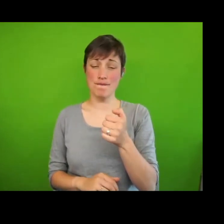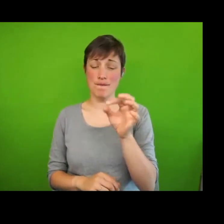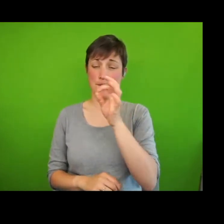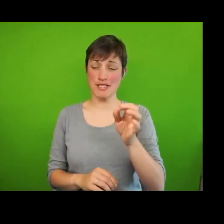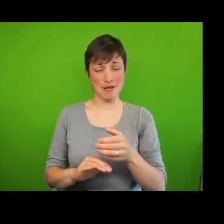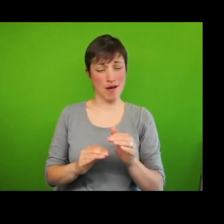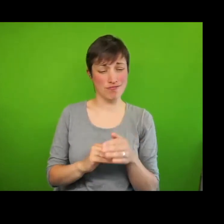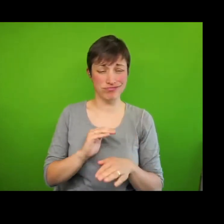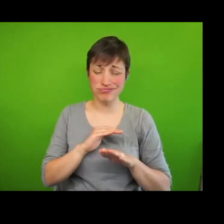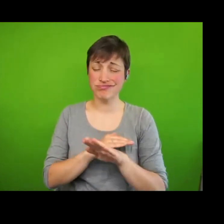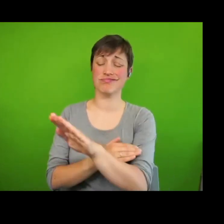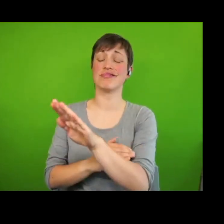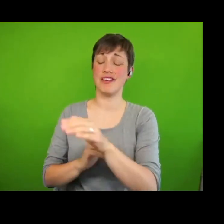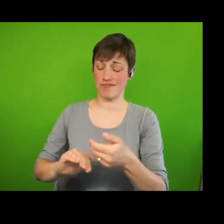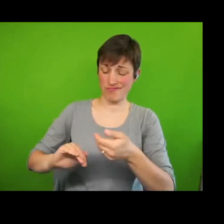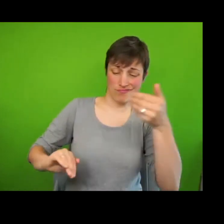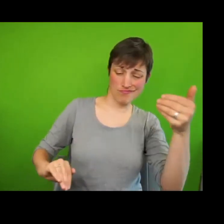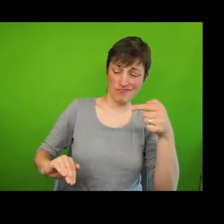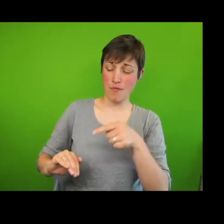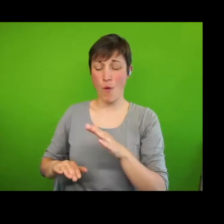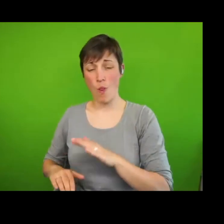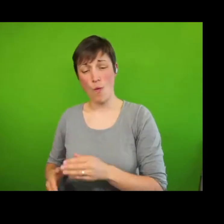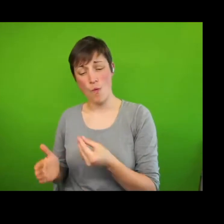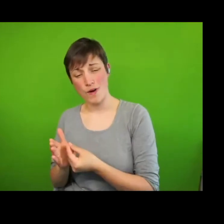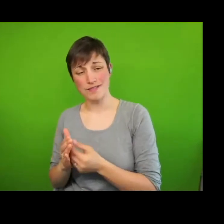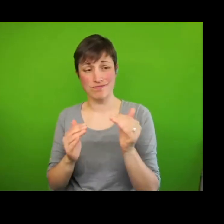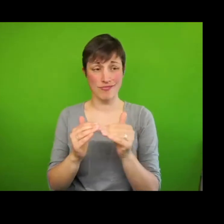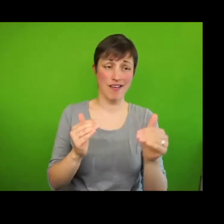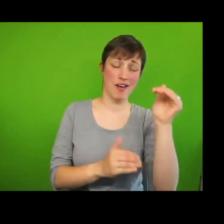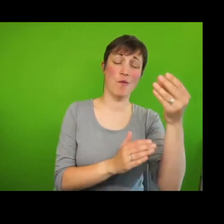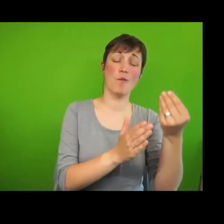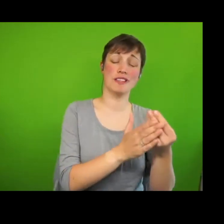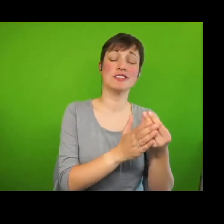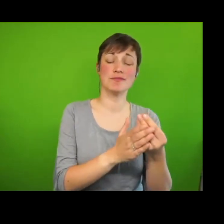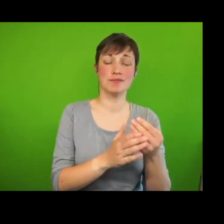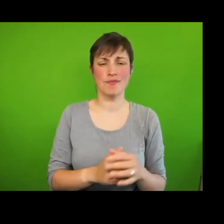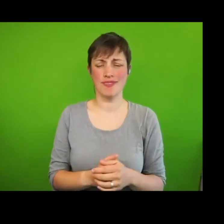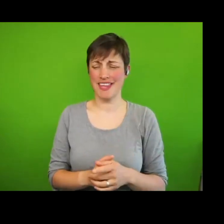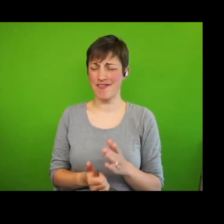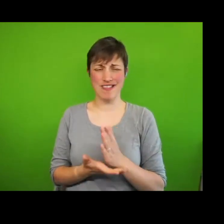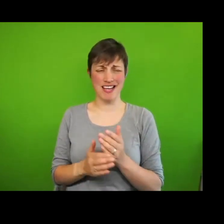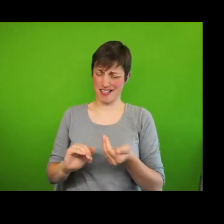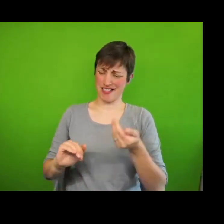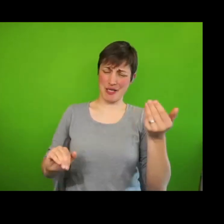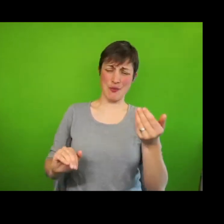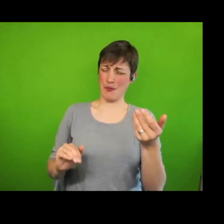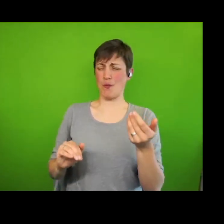wages and those on low wages. This is a wake-up call for all of us who are